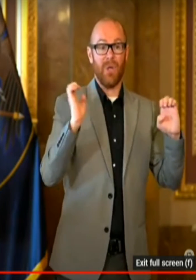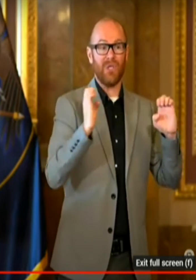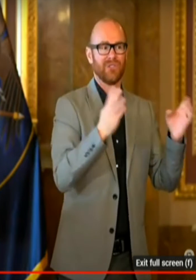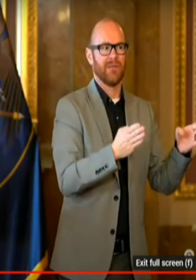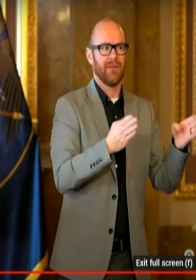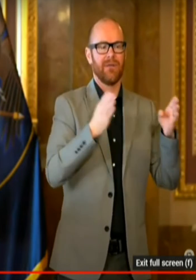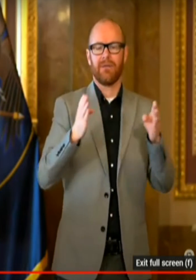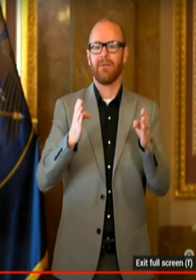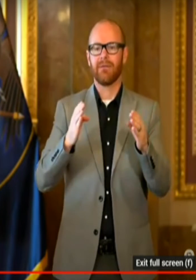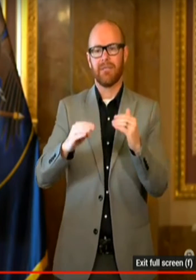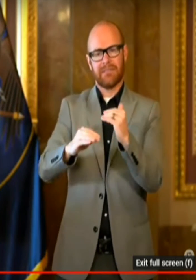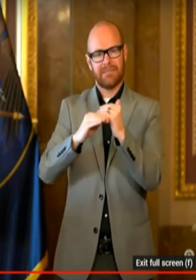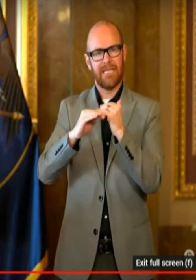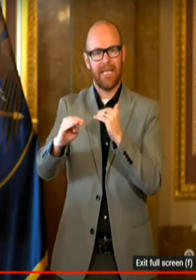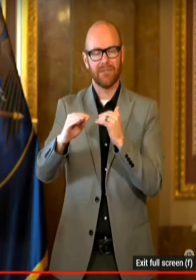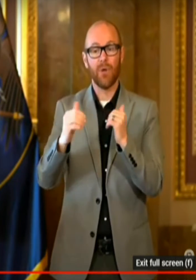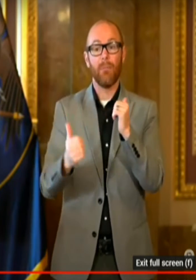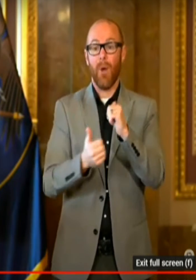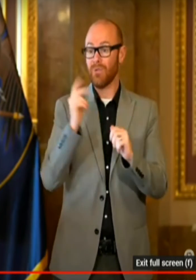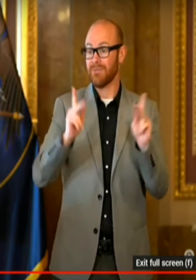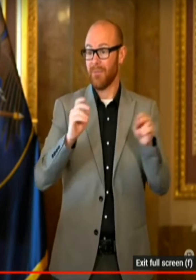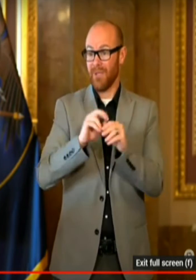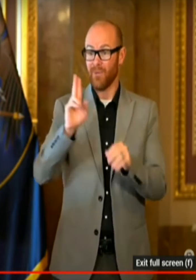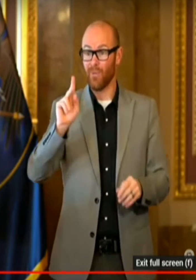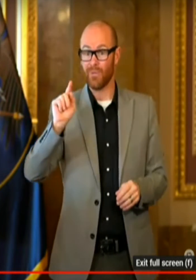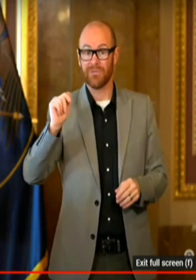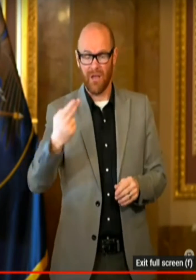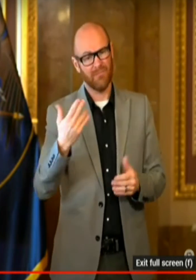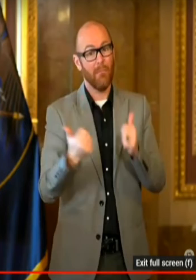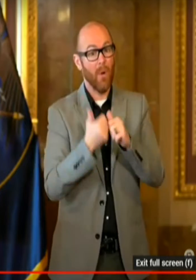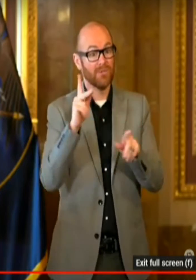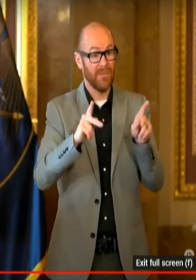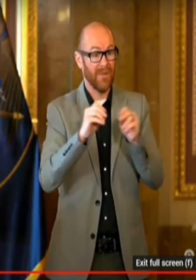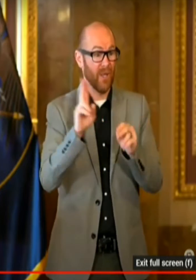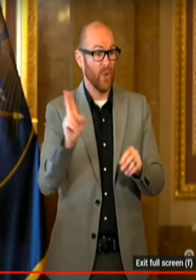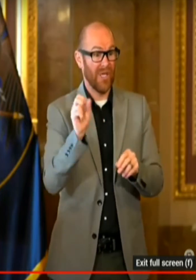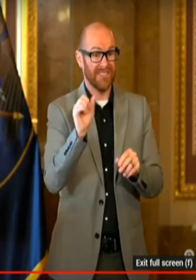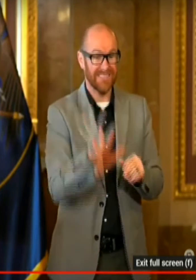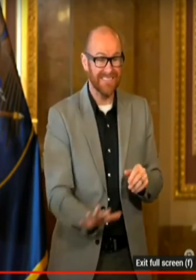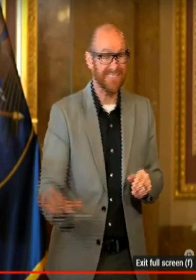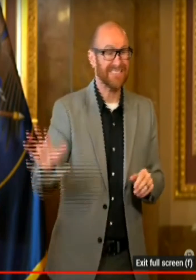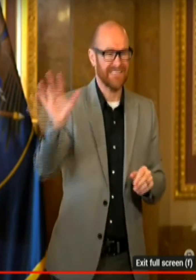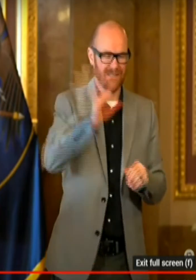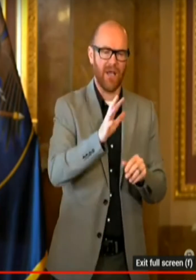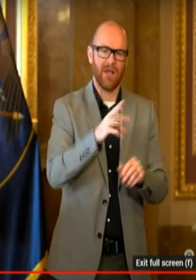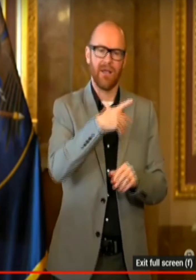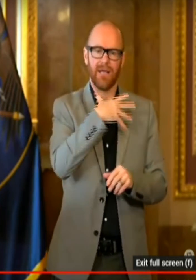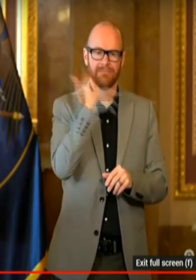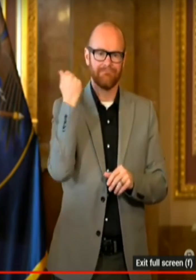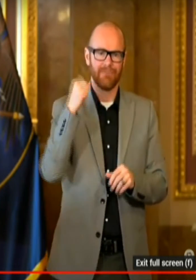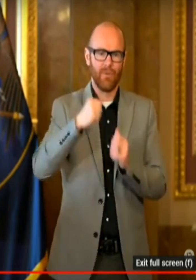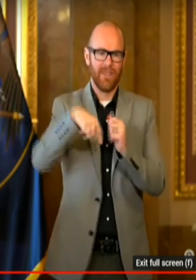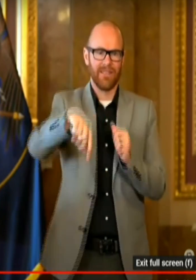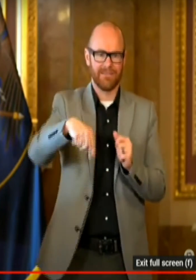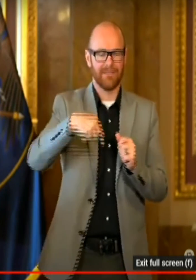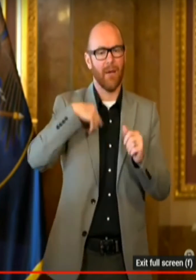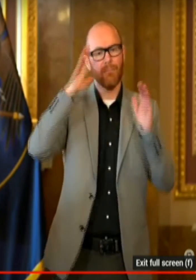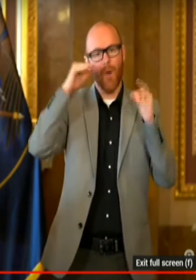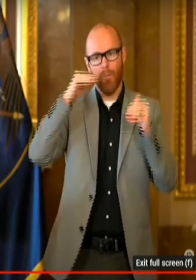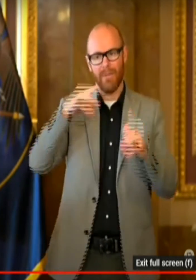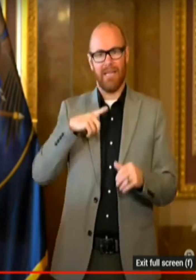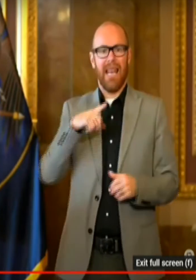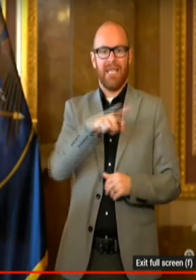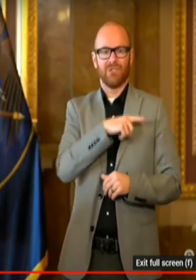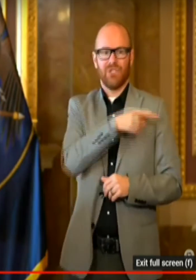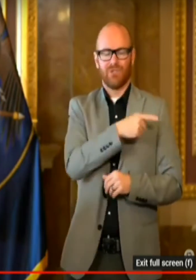Utahns, most Americans are ready to be done with this. I would love the legislature to be done with this, too. I think one of the ways to